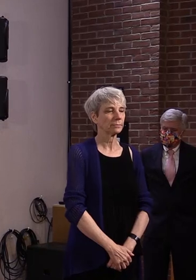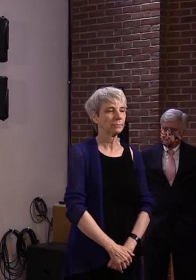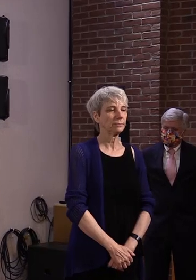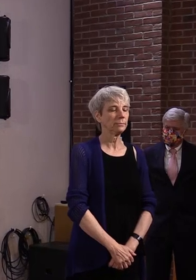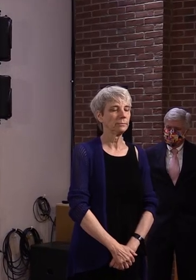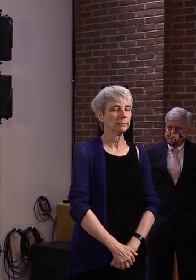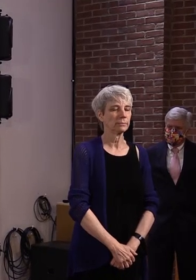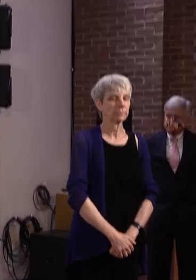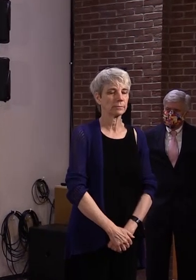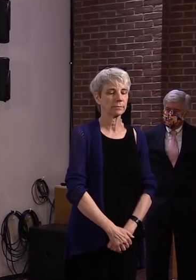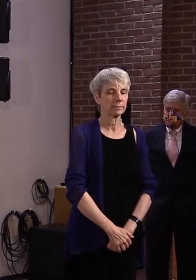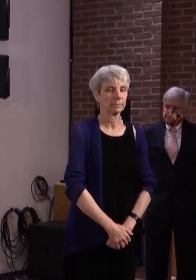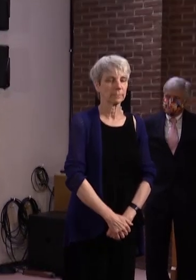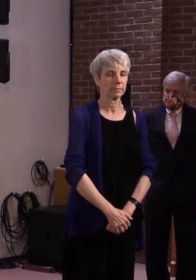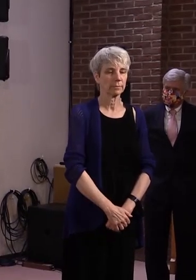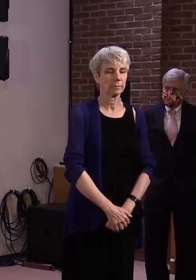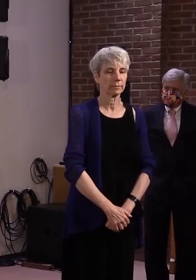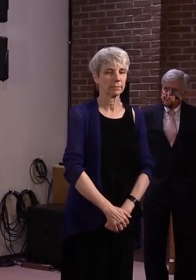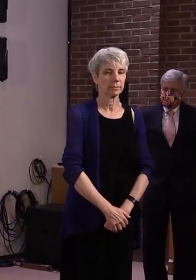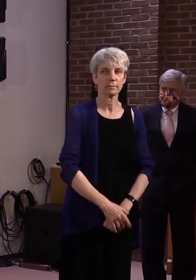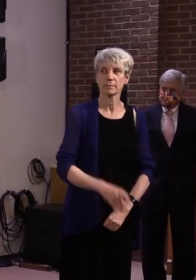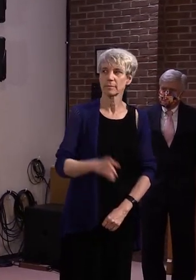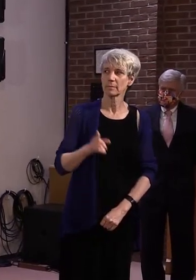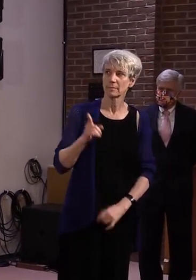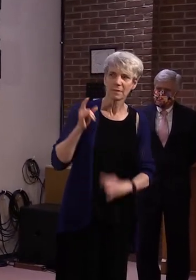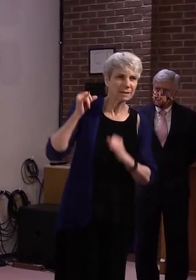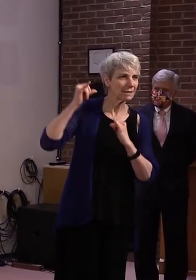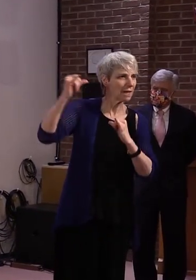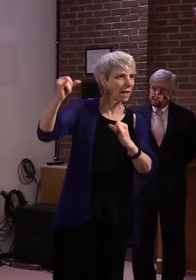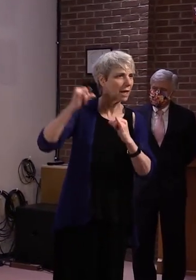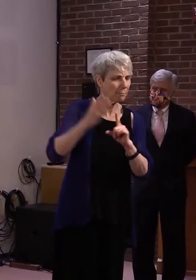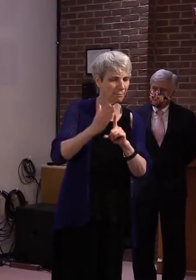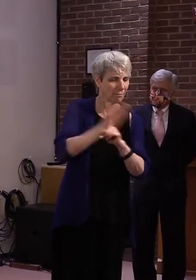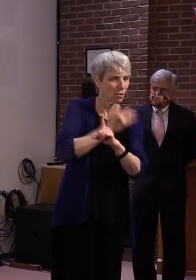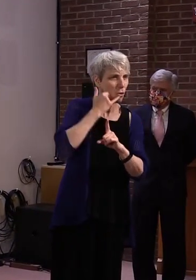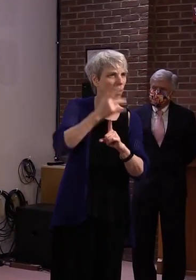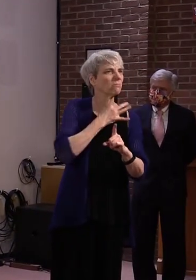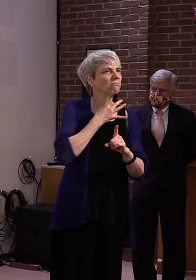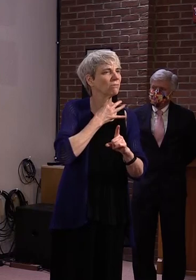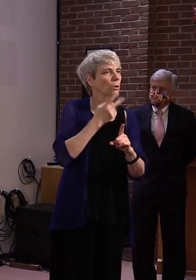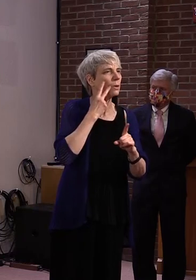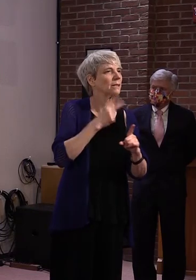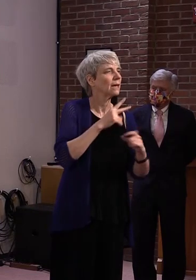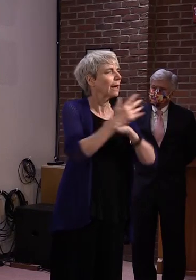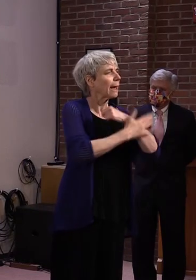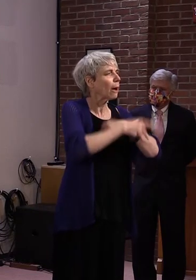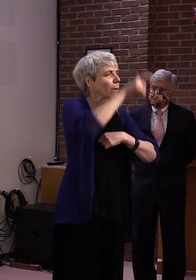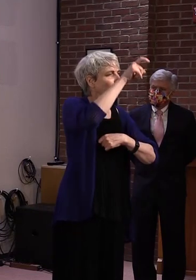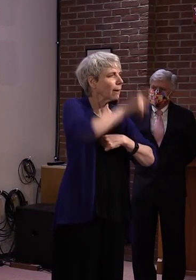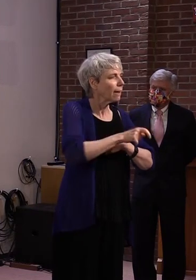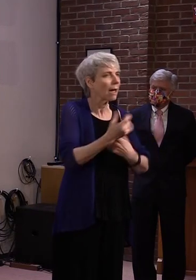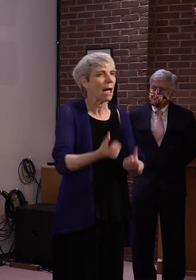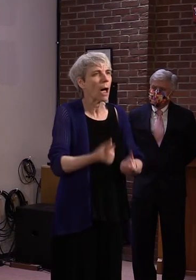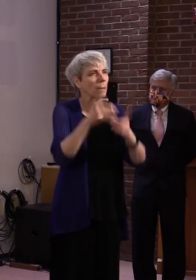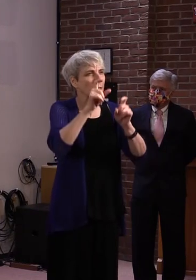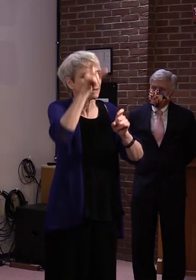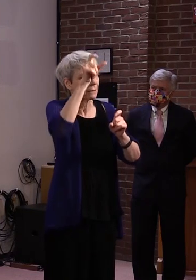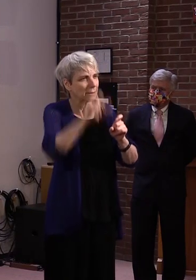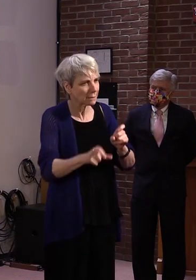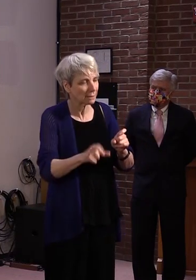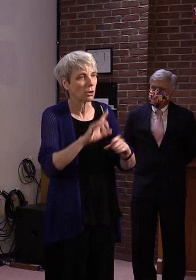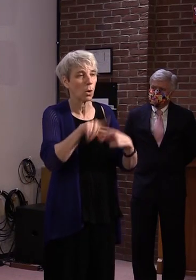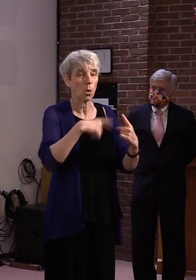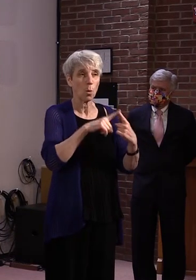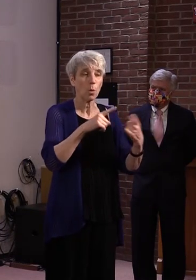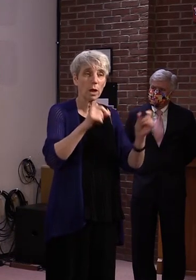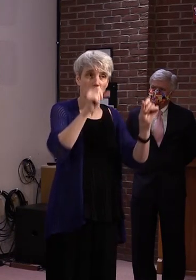I'd like to express my interest for seeing those county-by-county testing numbers as well. So if when they are released, they could be done so